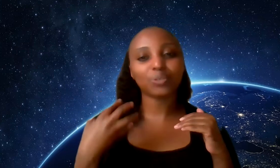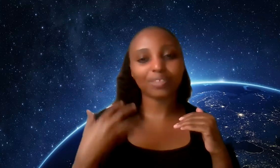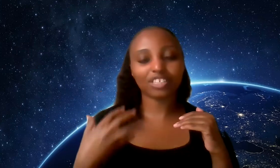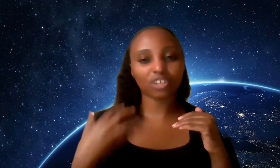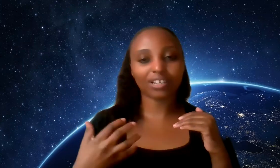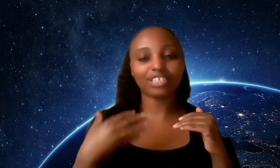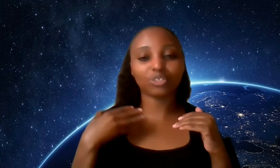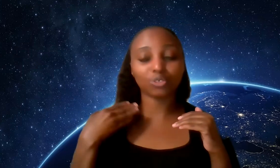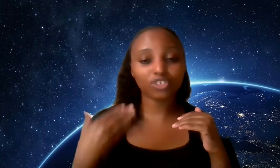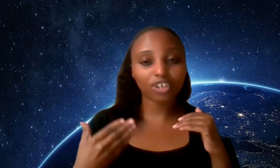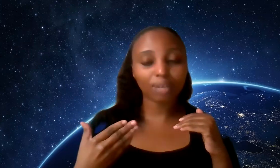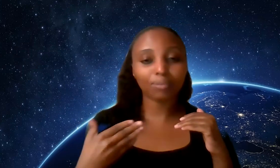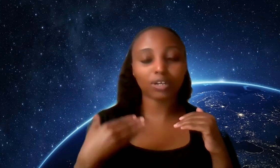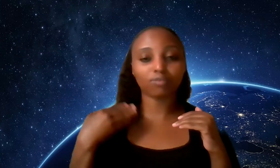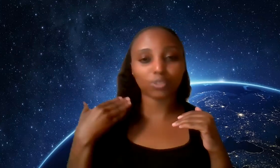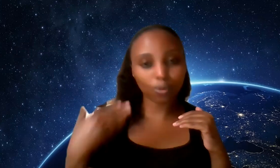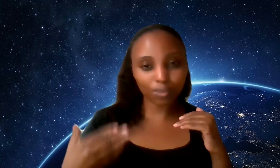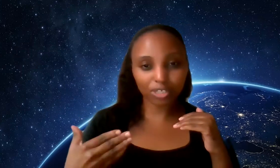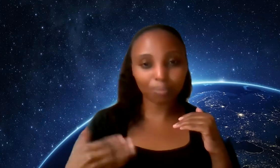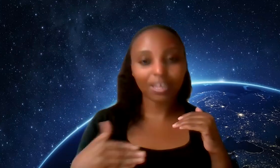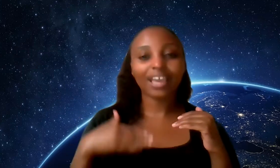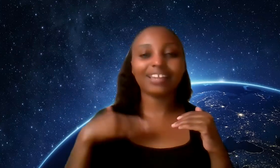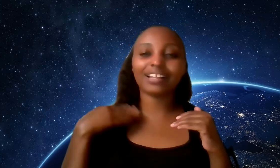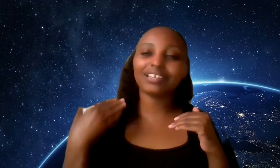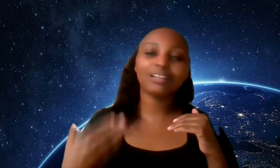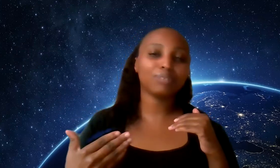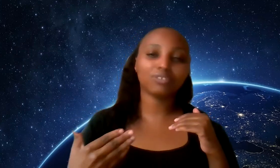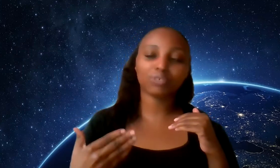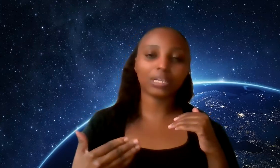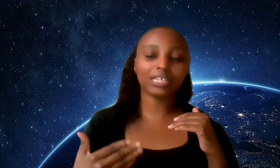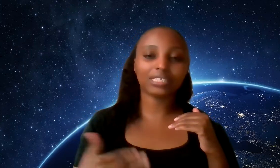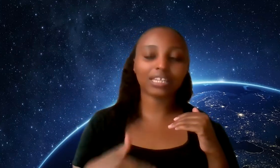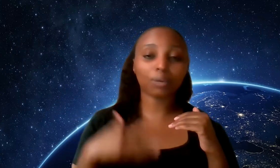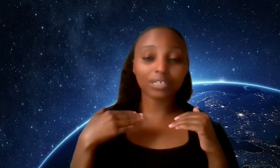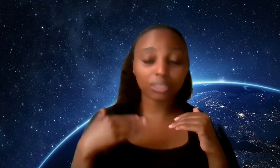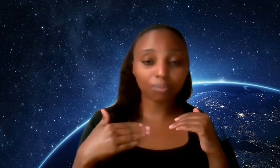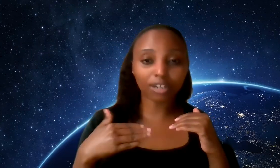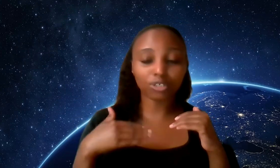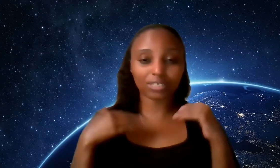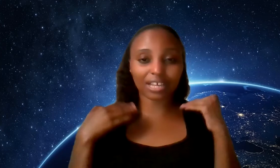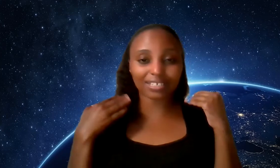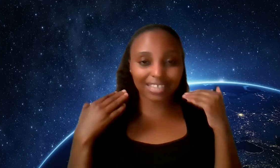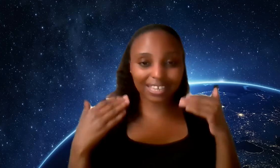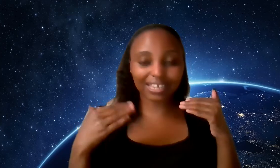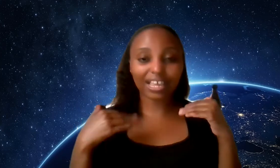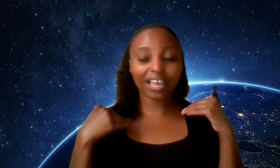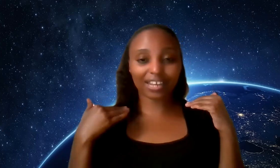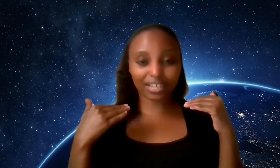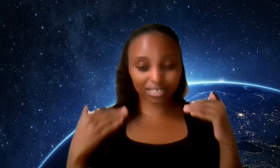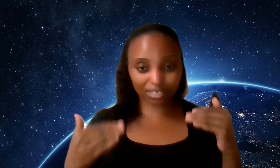with this channel is to share a bit of soul wisdom and a little bit of soul insight that will inspire you to start thinking and acting